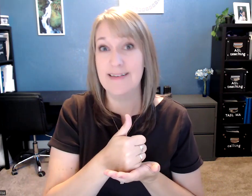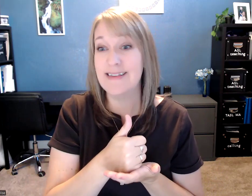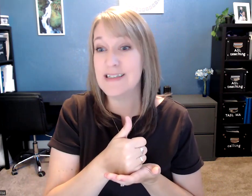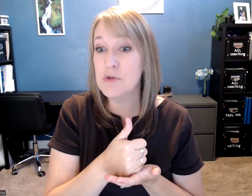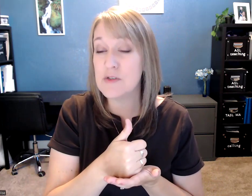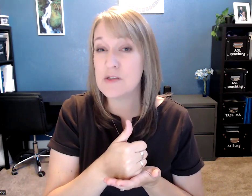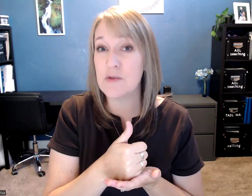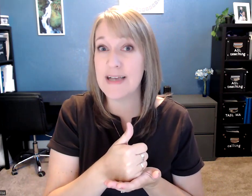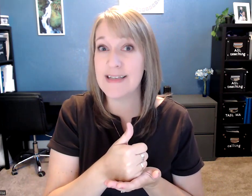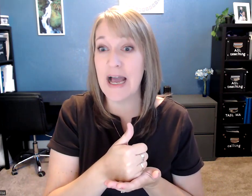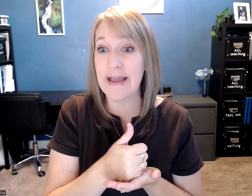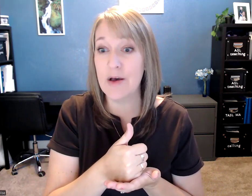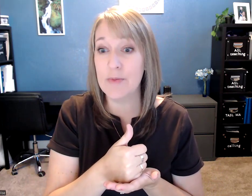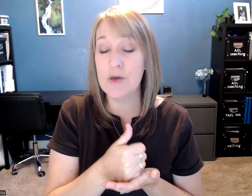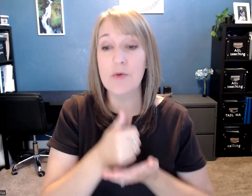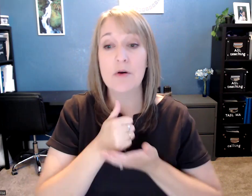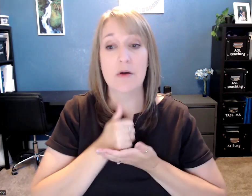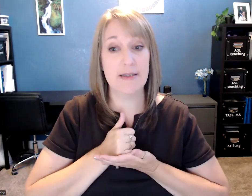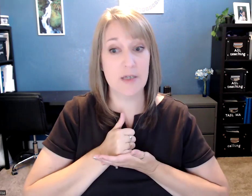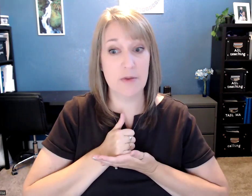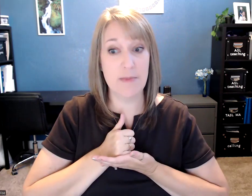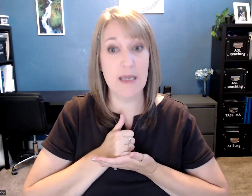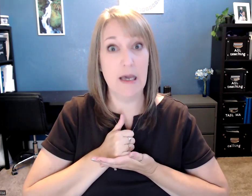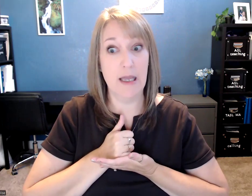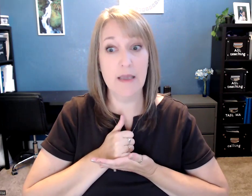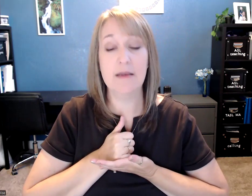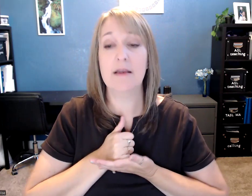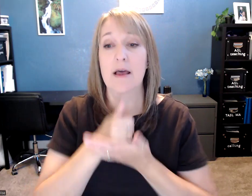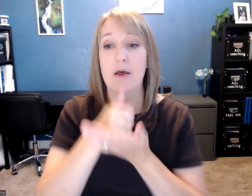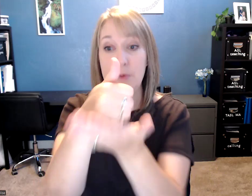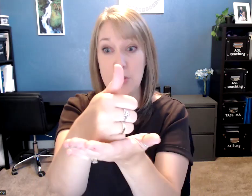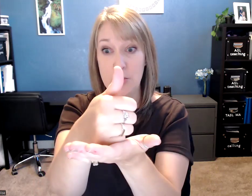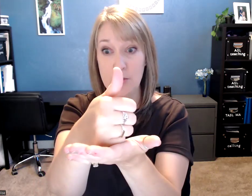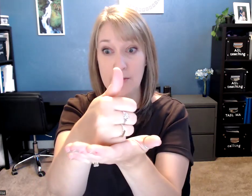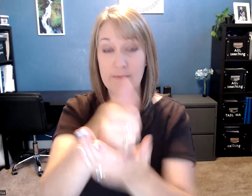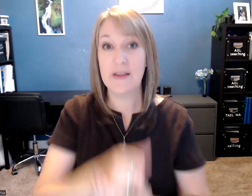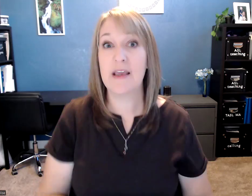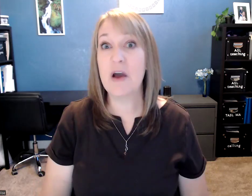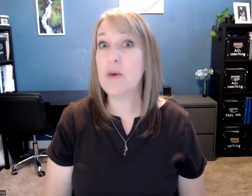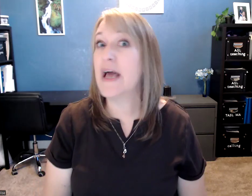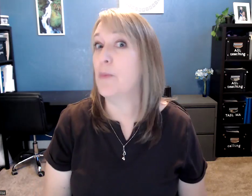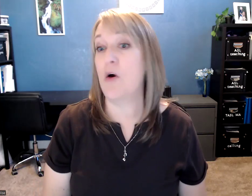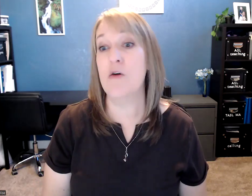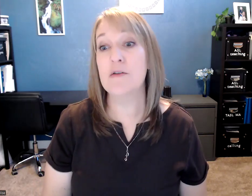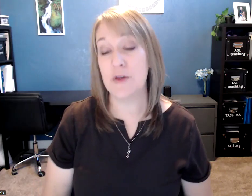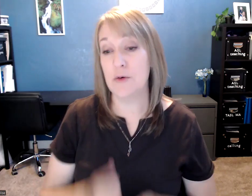And then this moves. So if I say, I help you, I start with me. I help you. If I want to help all of you,